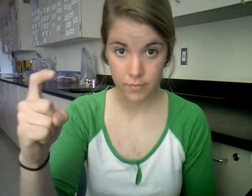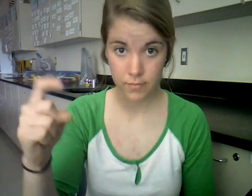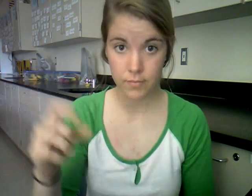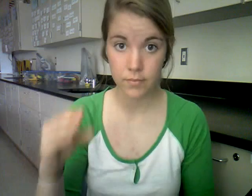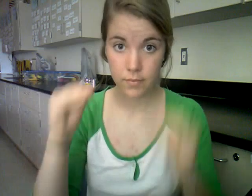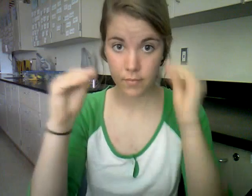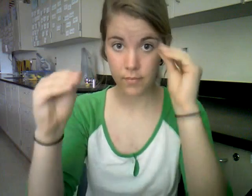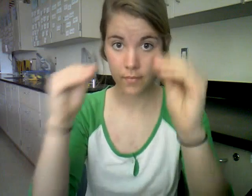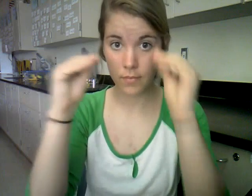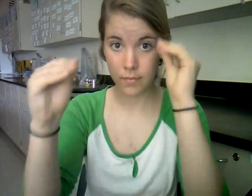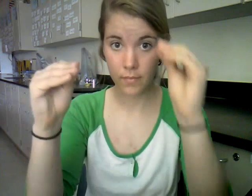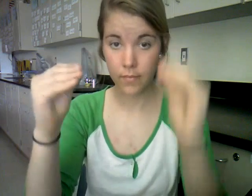Okay.